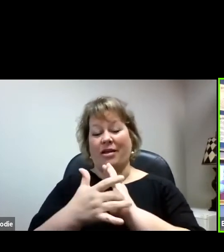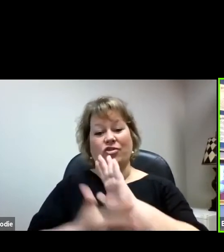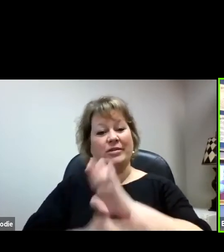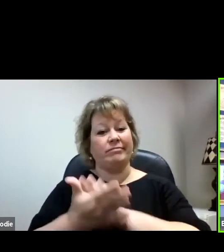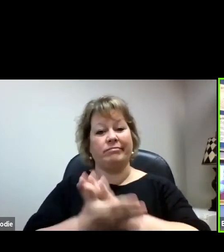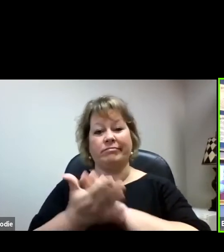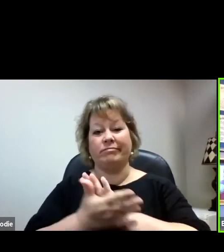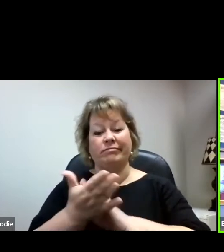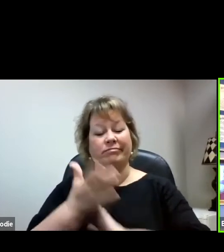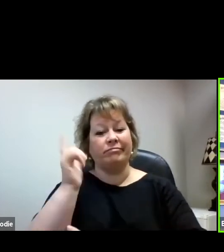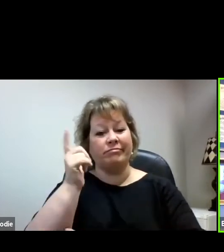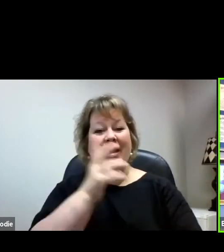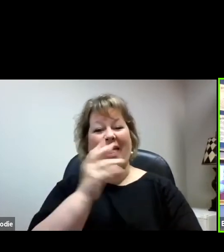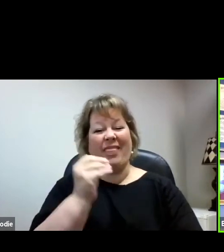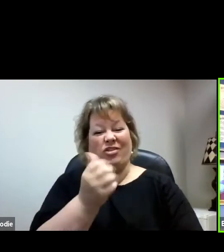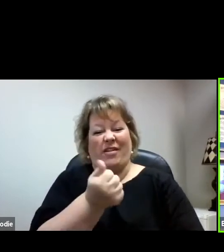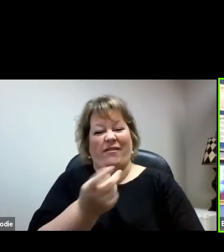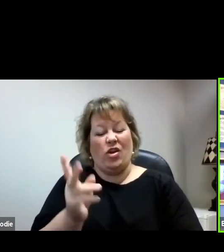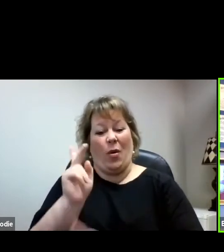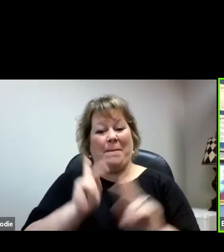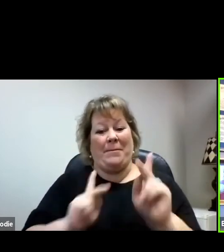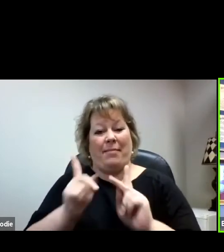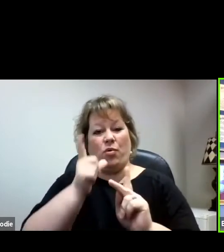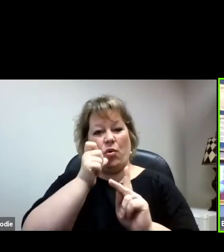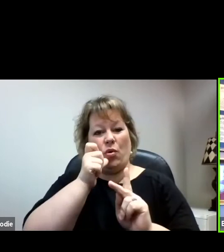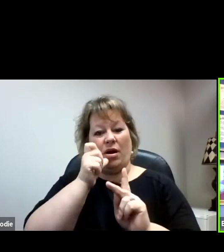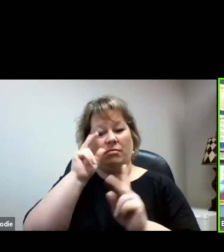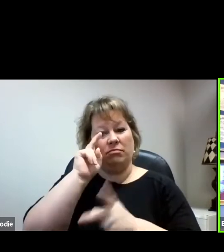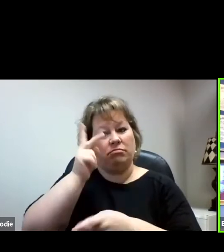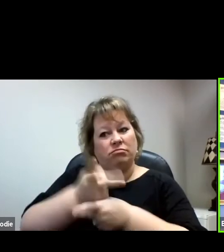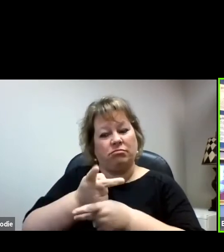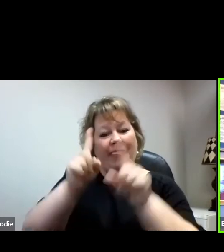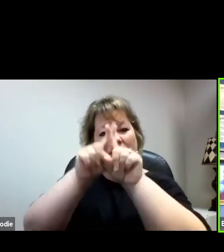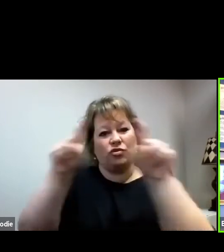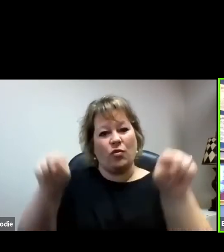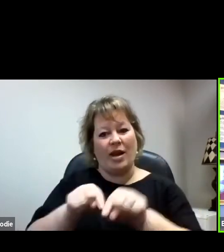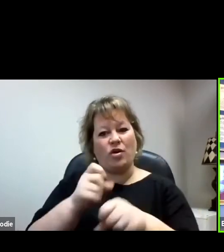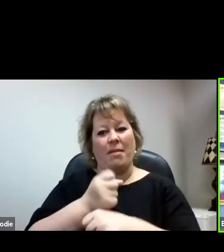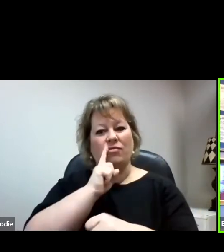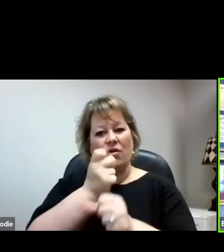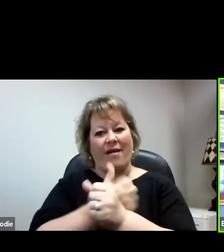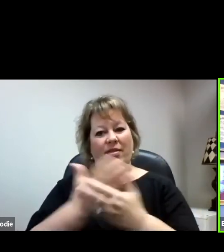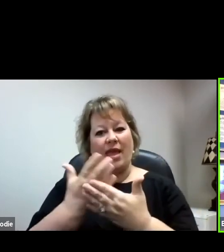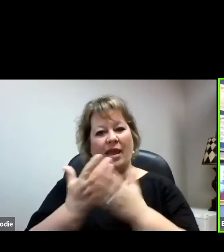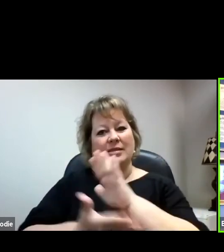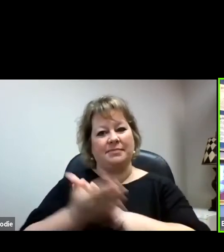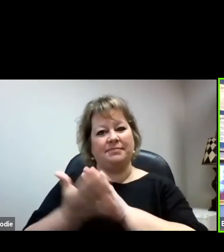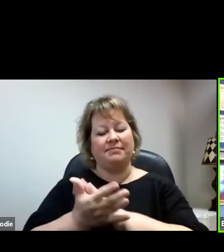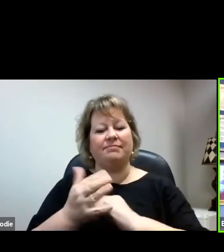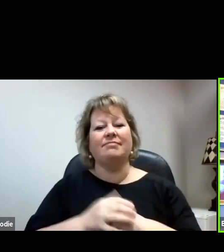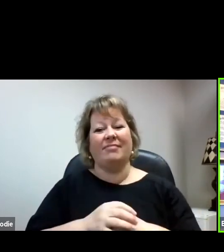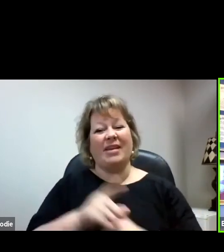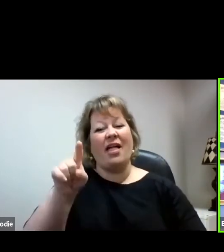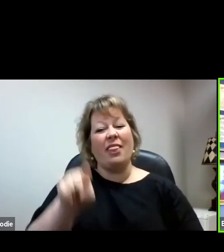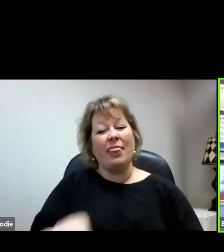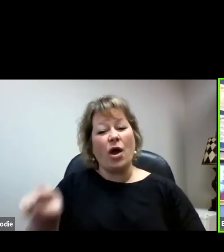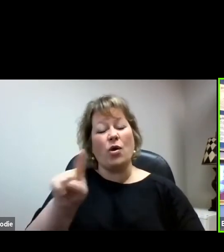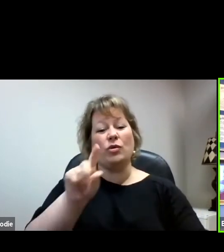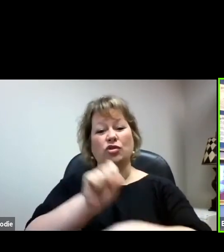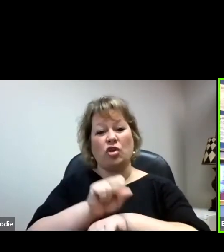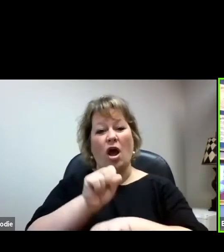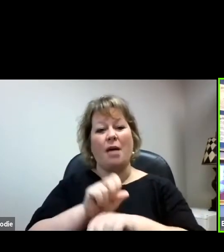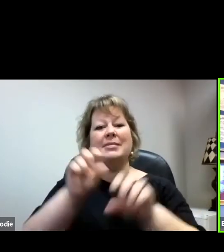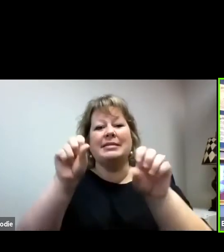handful of operators that are monitoring the screens to make sure they run. Folks, those jobs can be